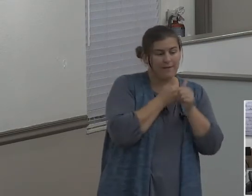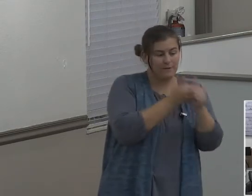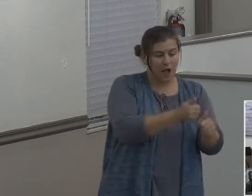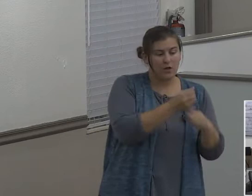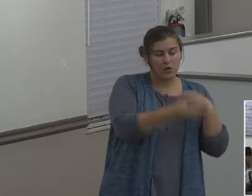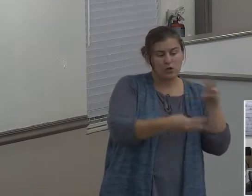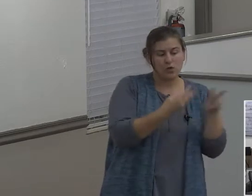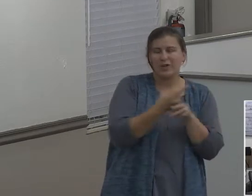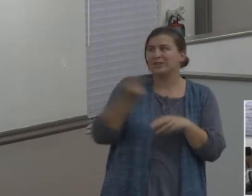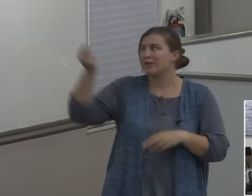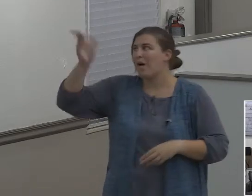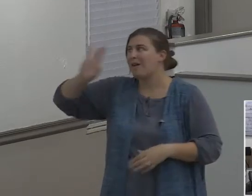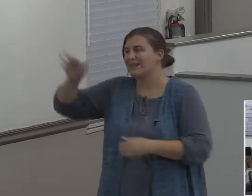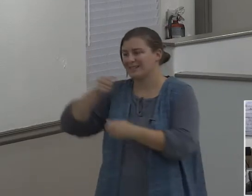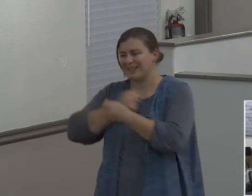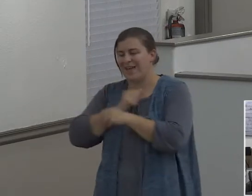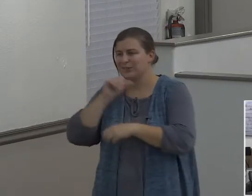in us.